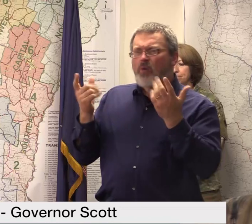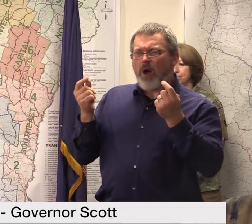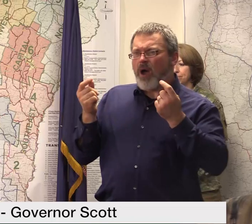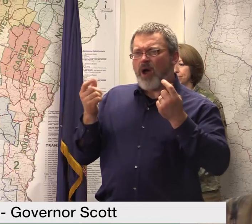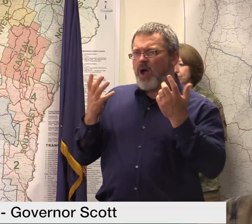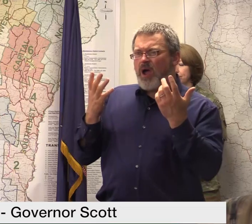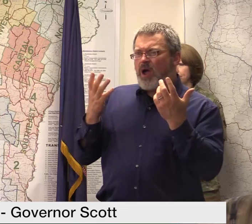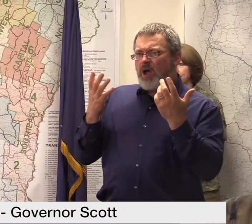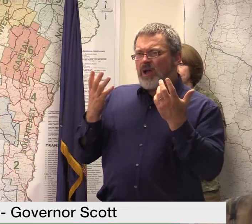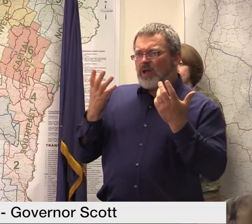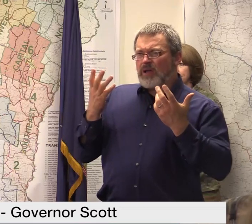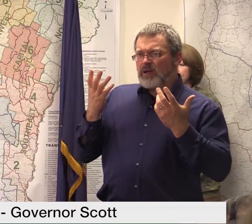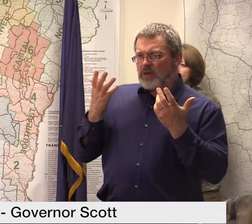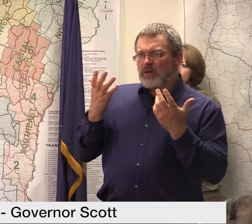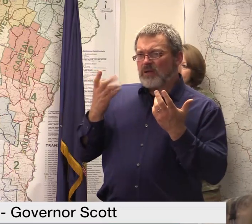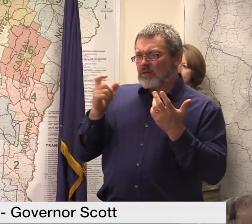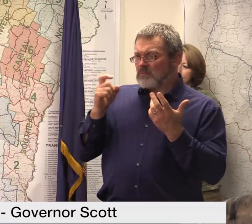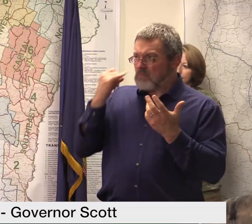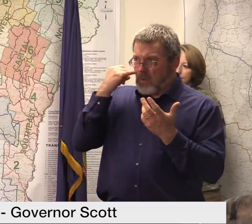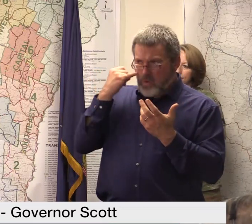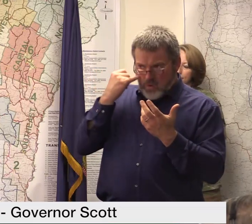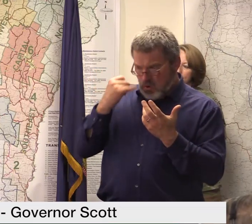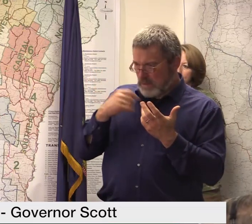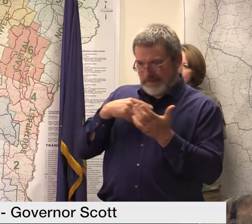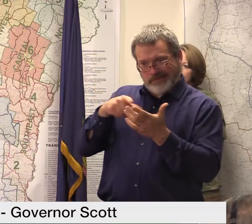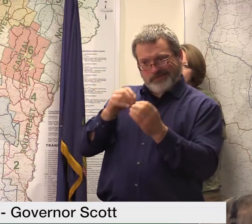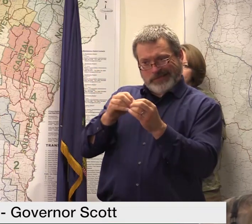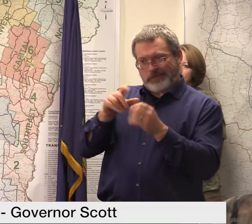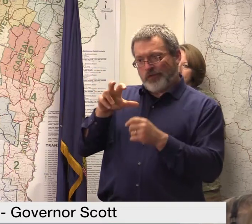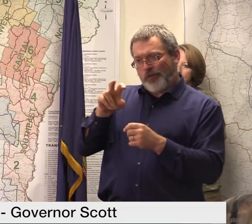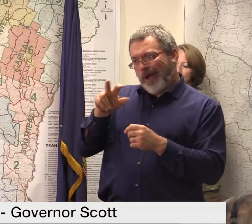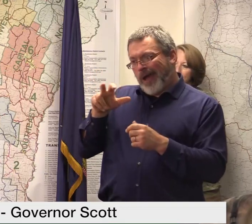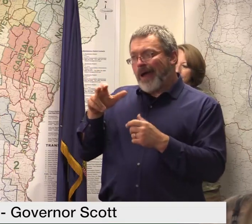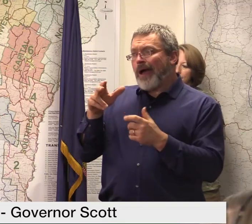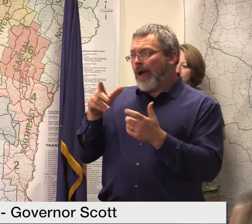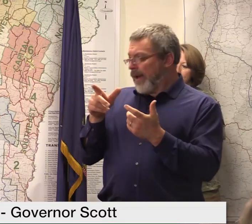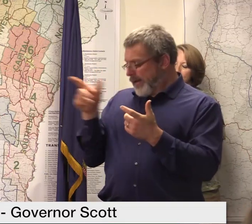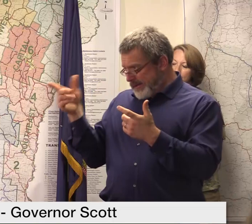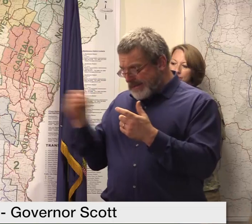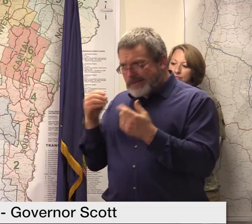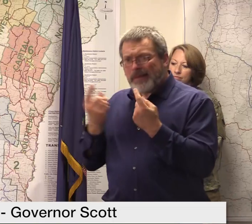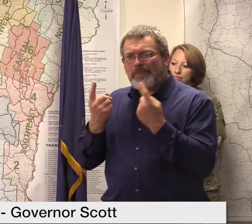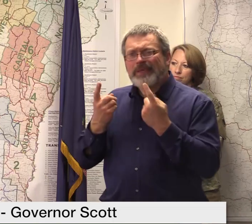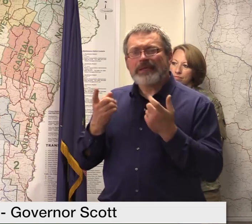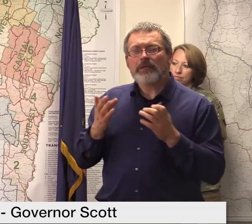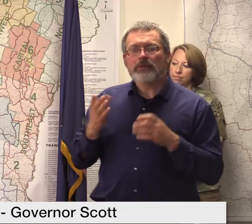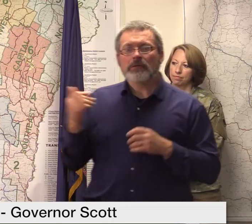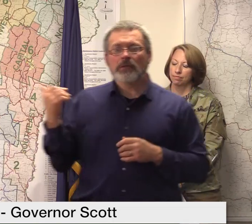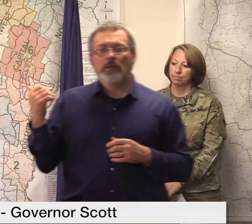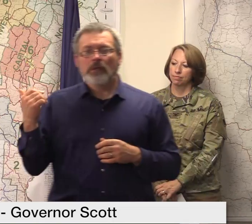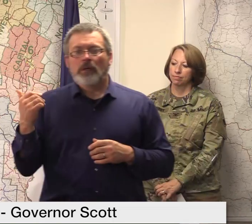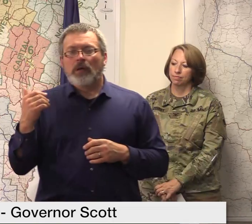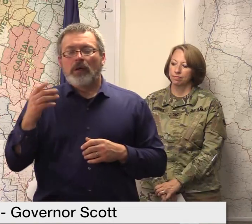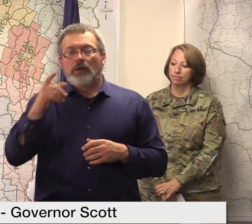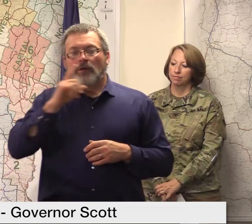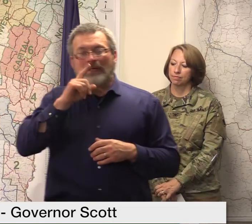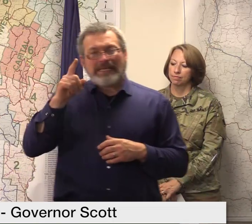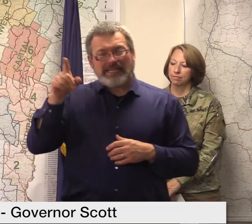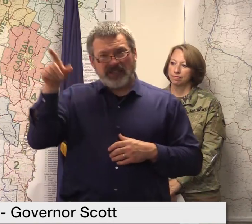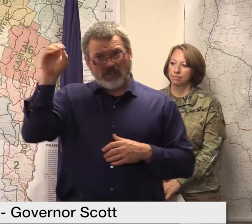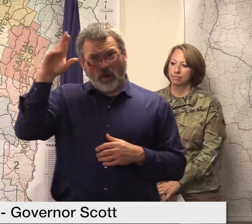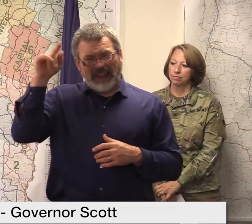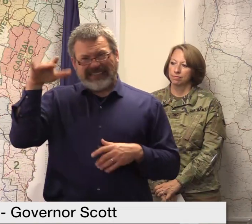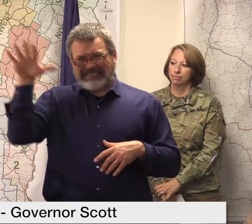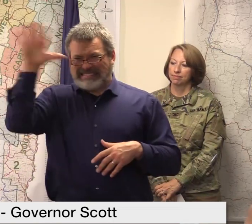the number of people in the county and the poverty level and so forth and so on everything gets mixed in and then they